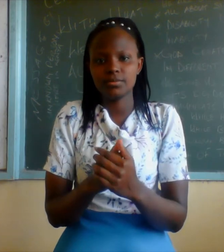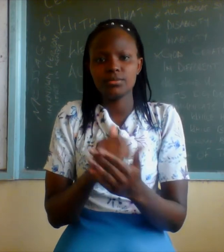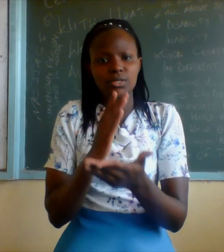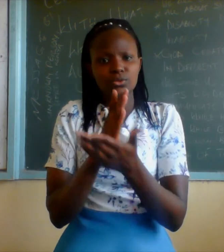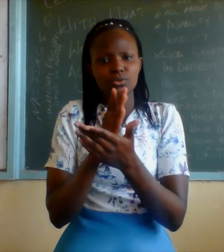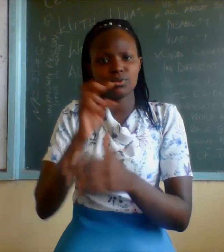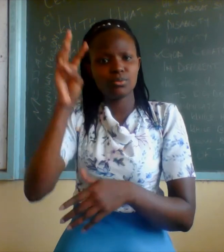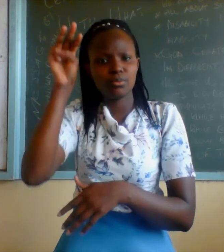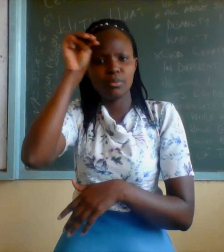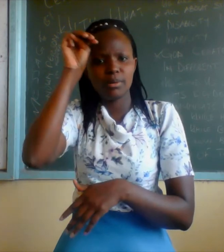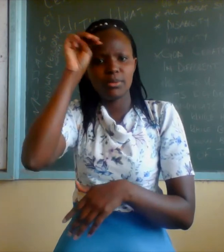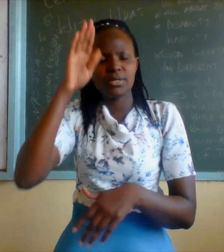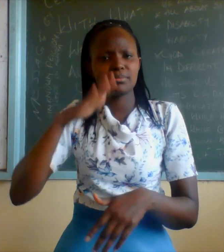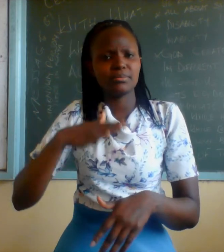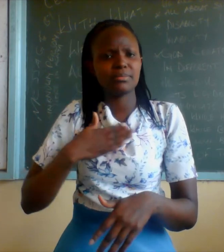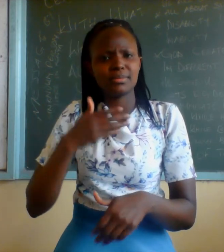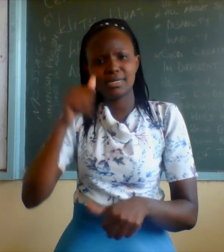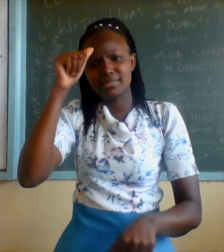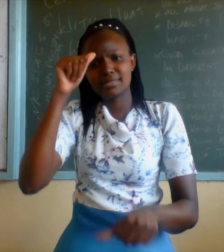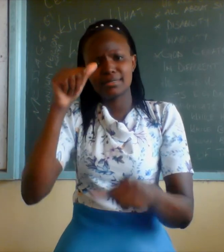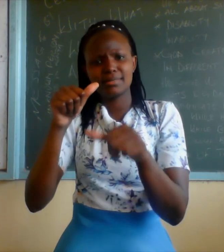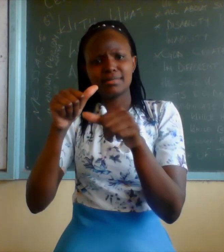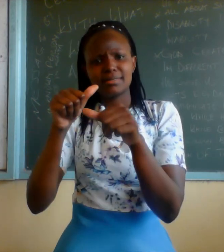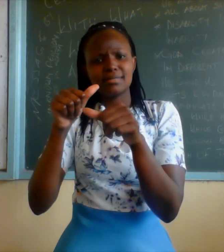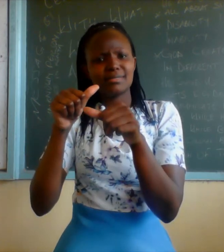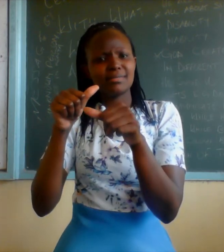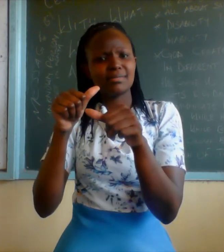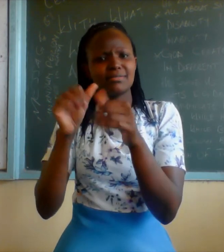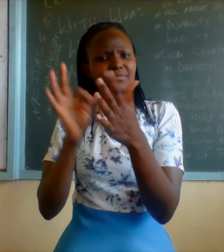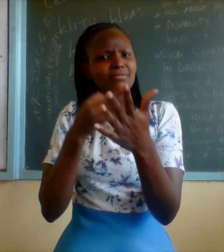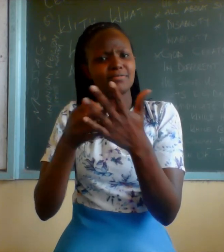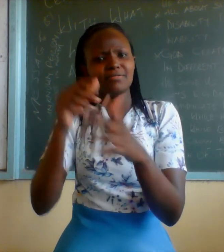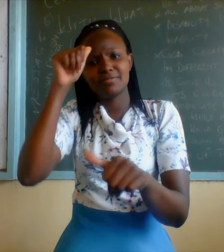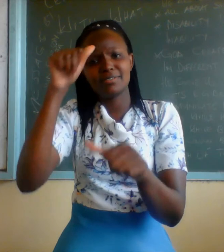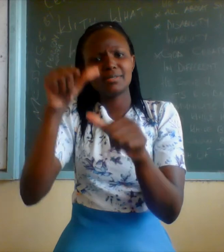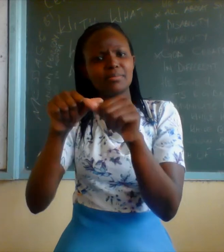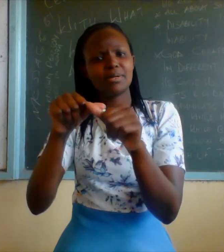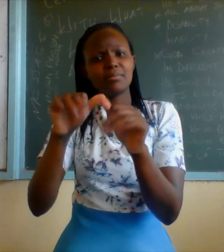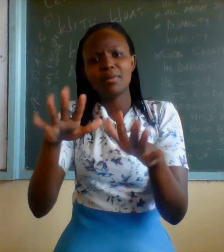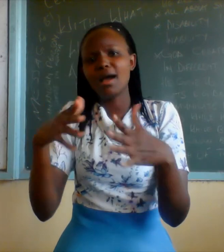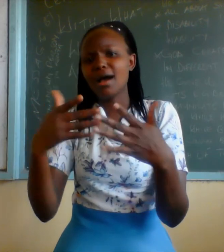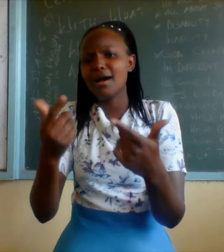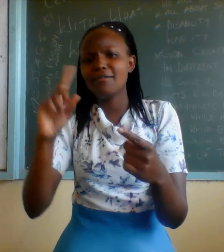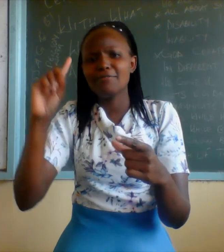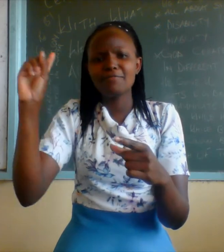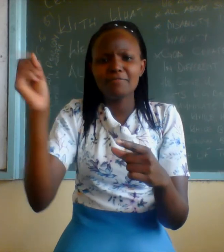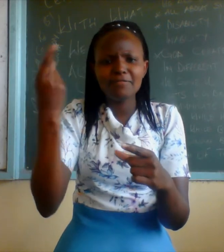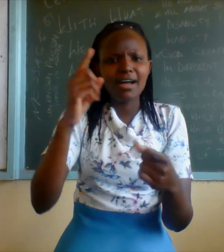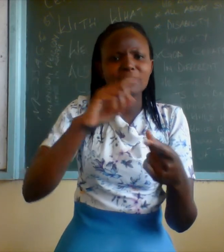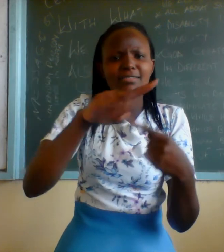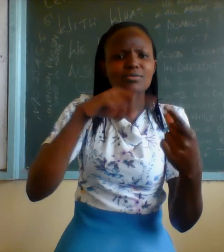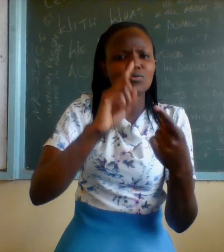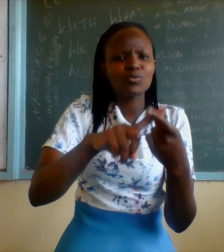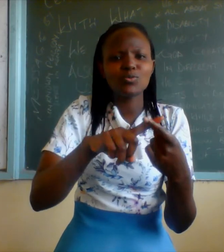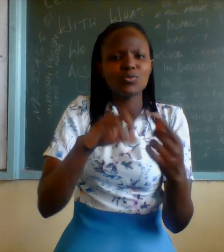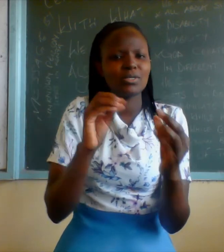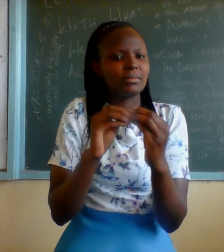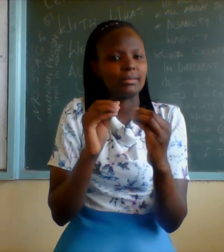to flash back on how and when we first met. However, as I continue to joke